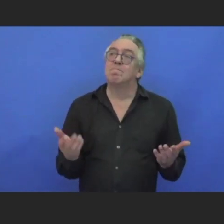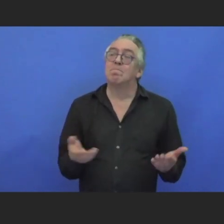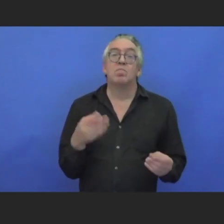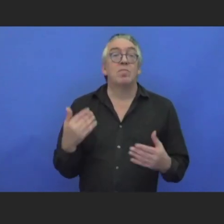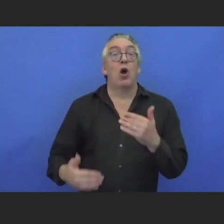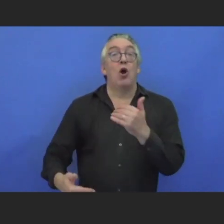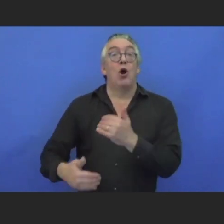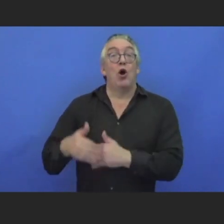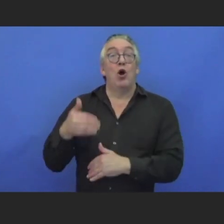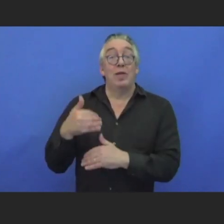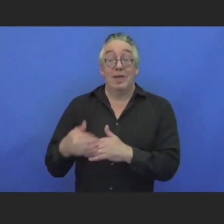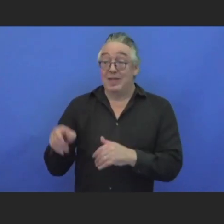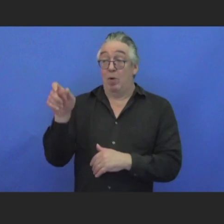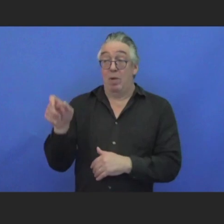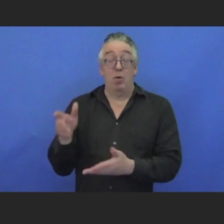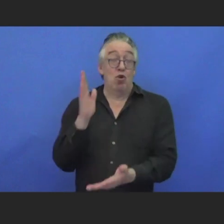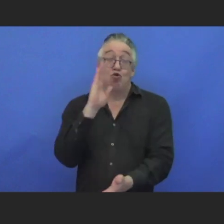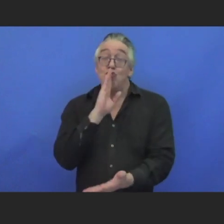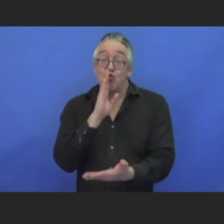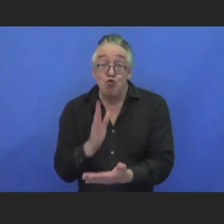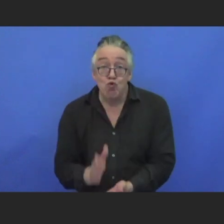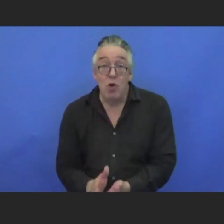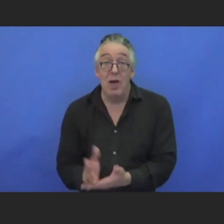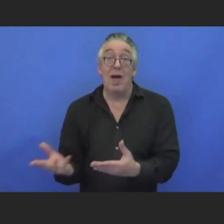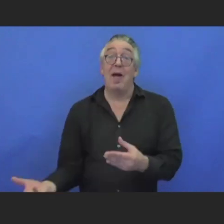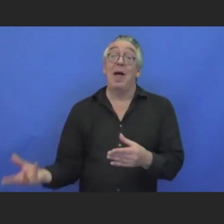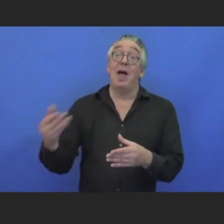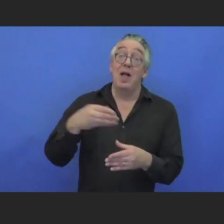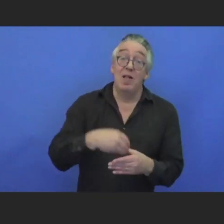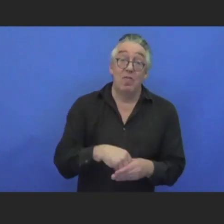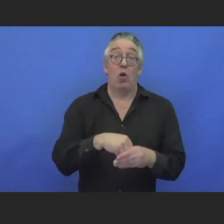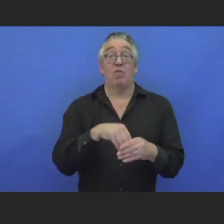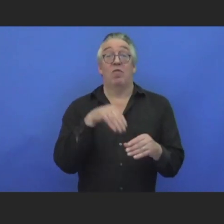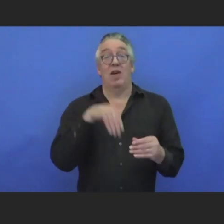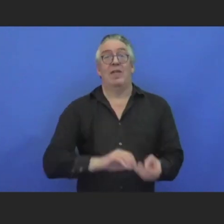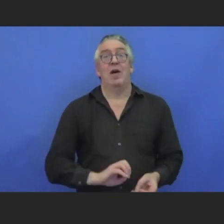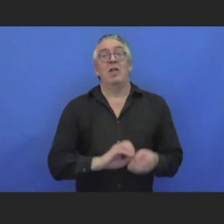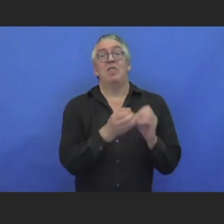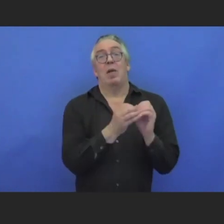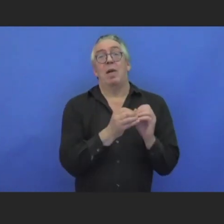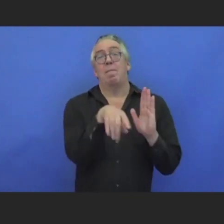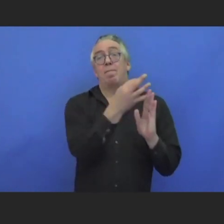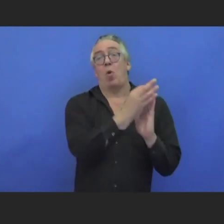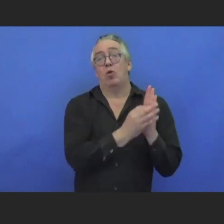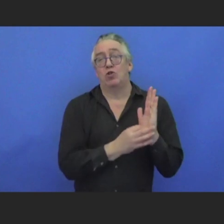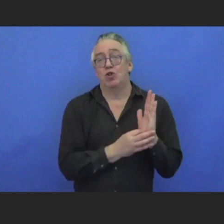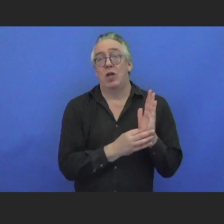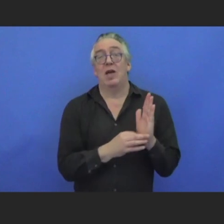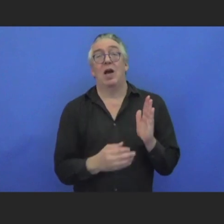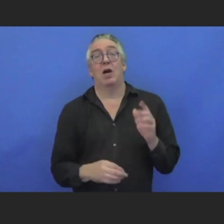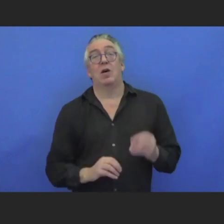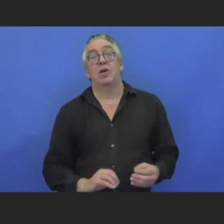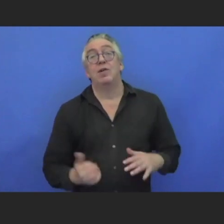a real meaningful involvement in developing policies and developing training, etc.